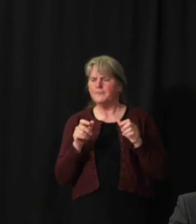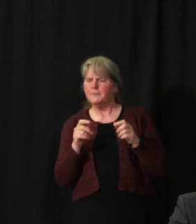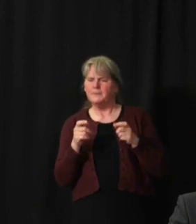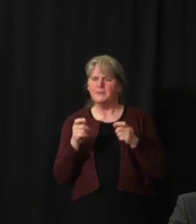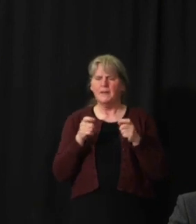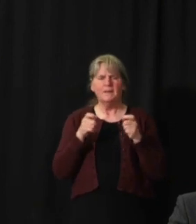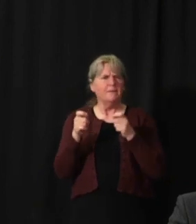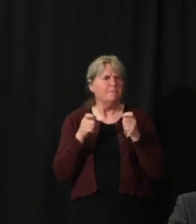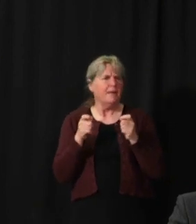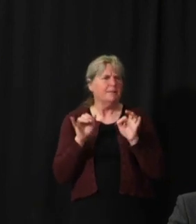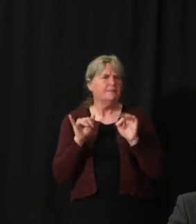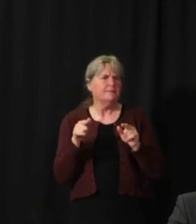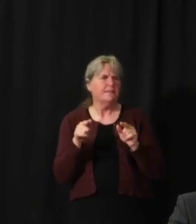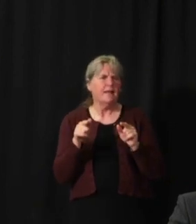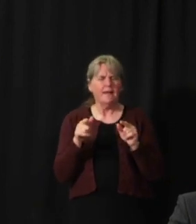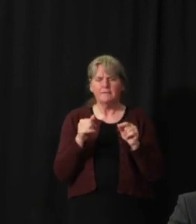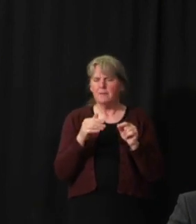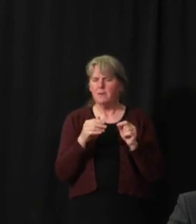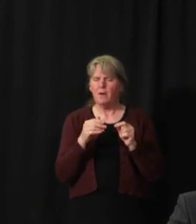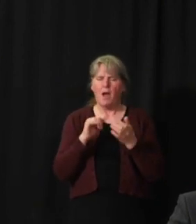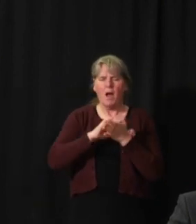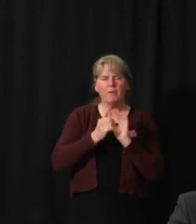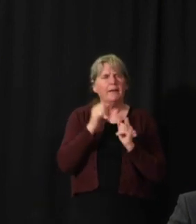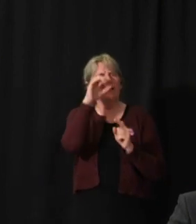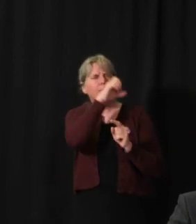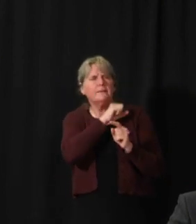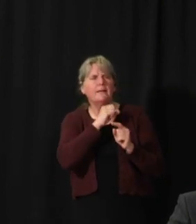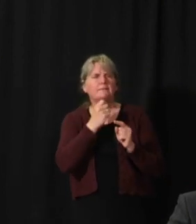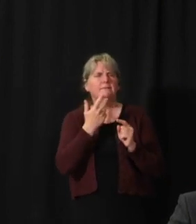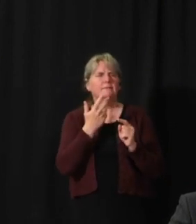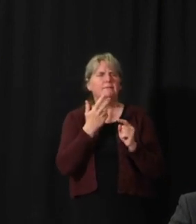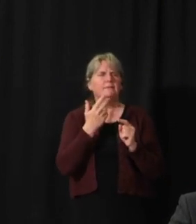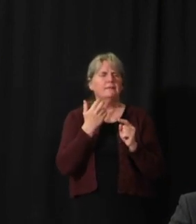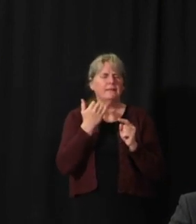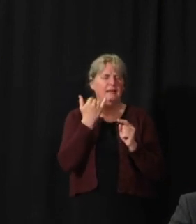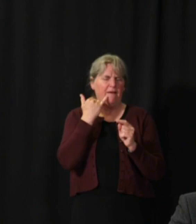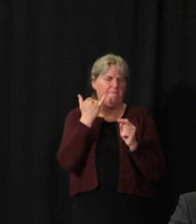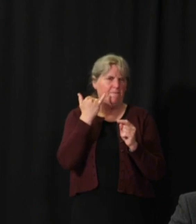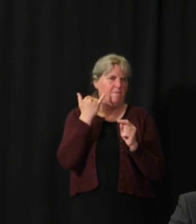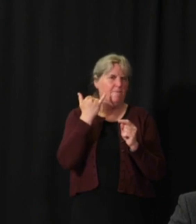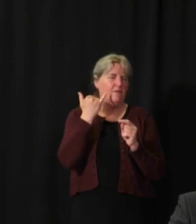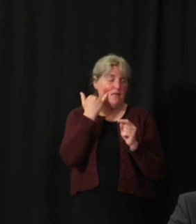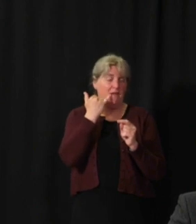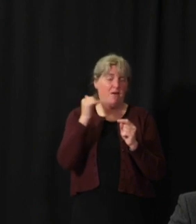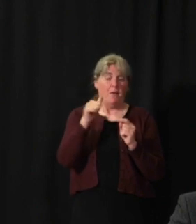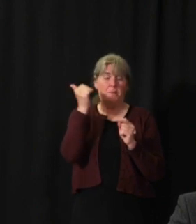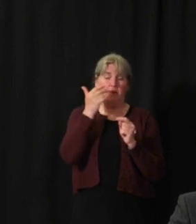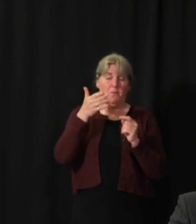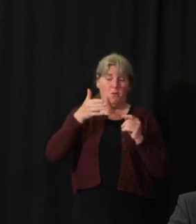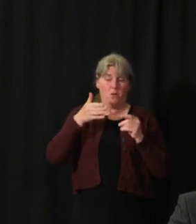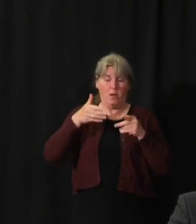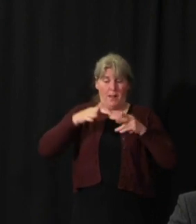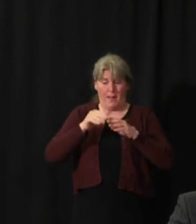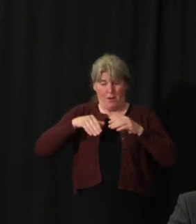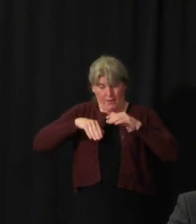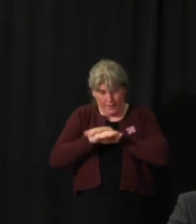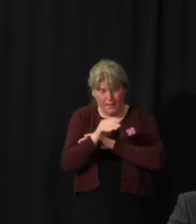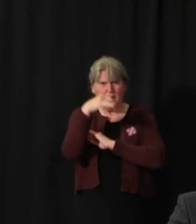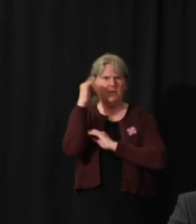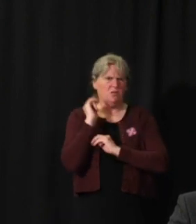variables to have a better estimate of what the risk would be by different measures of COVID